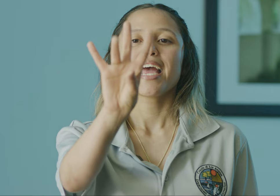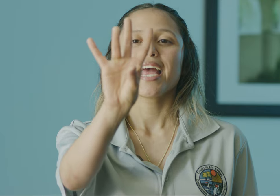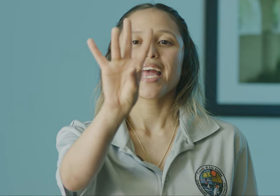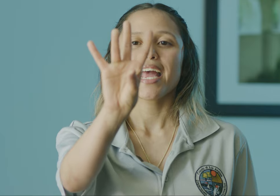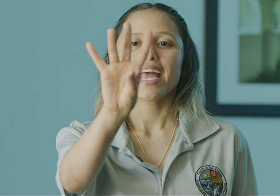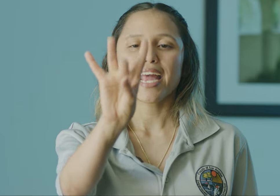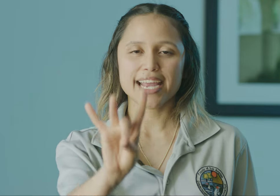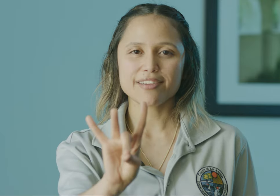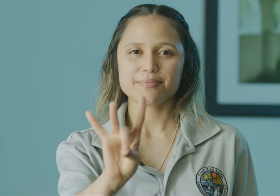Eight.